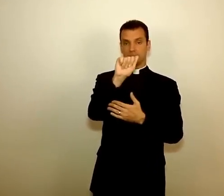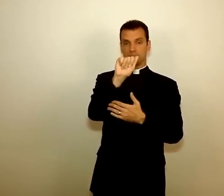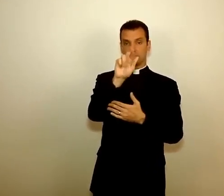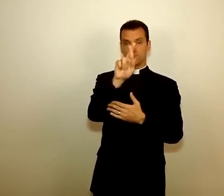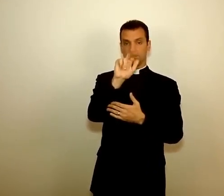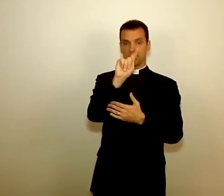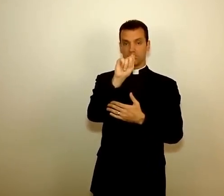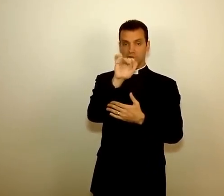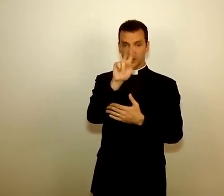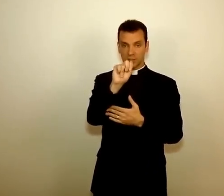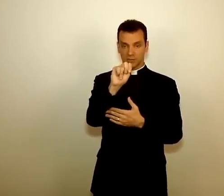Martin,